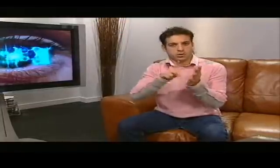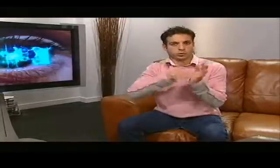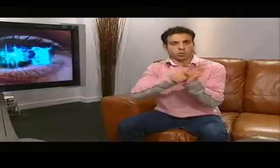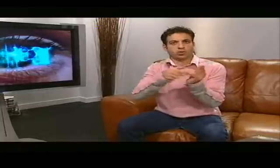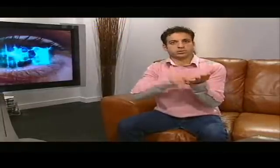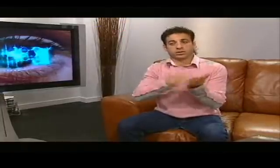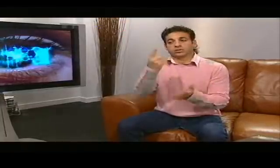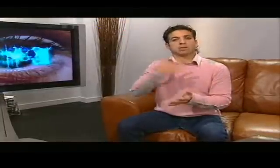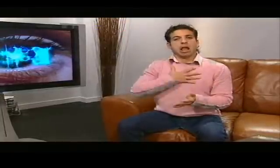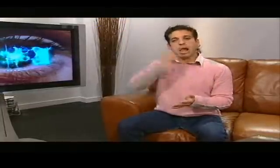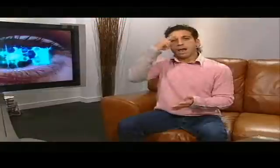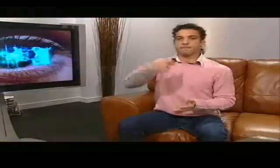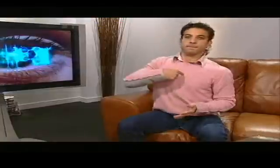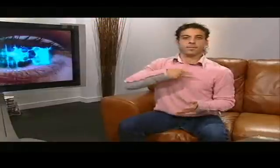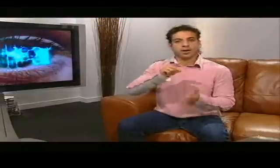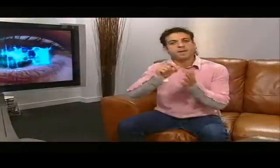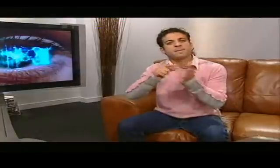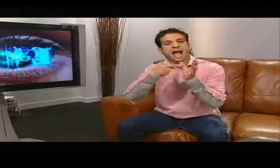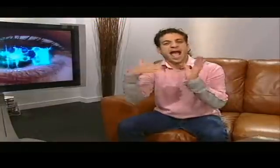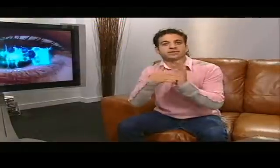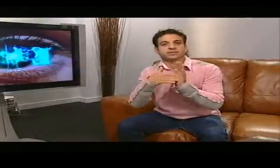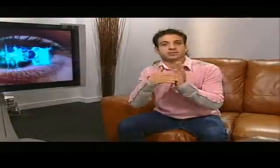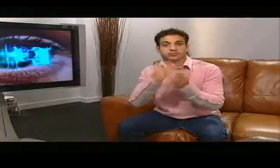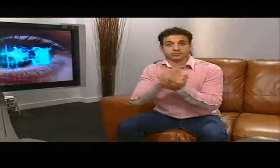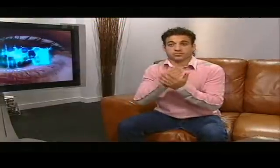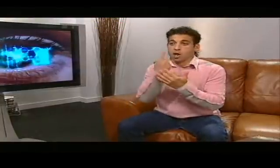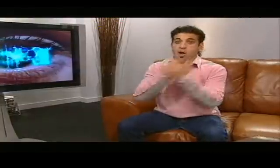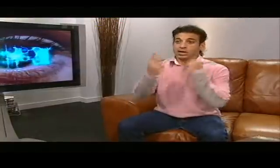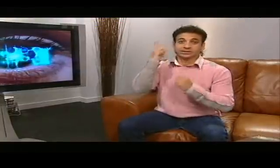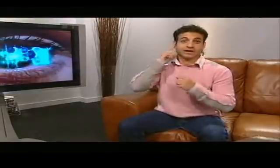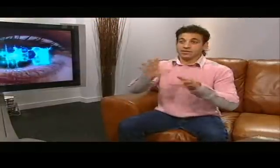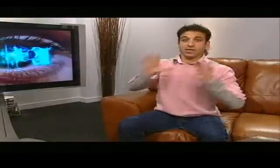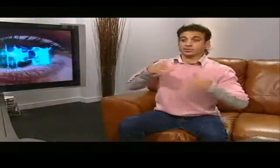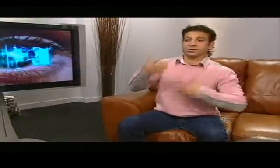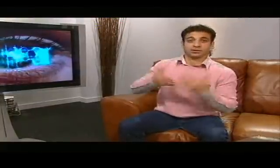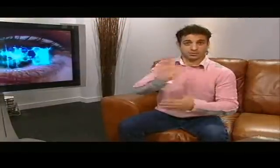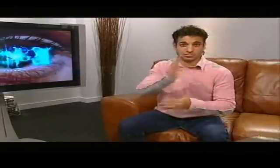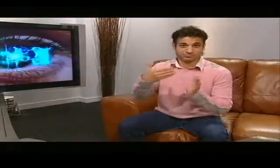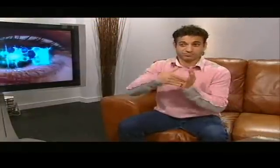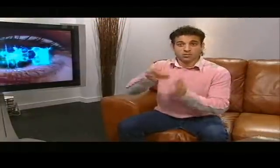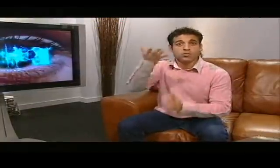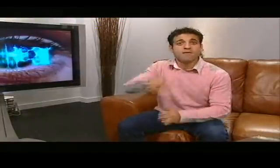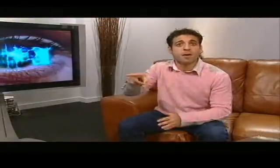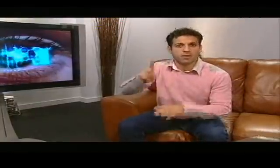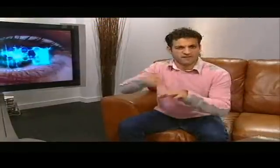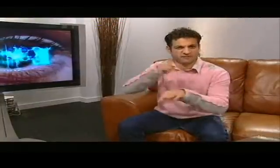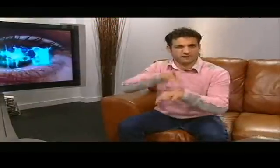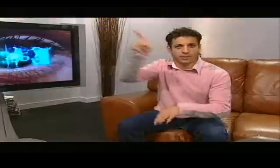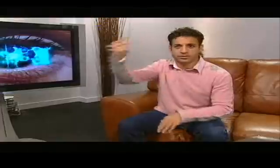Maria Jordan, or Paz as she likes to be called, is not only profoundly deaf, but also came to England from her native